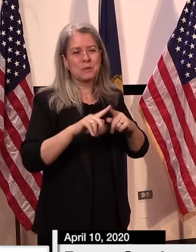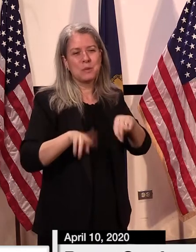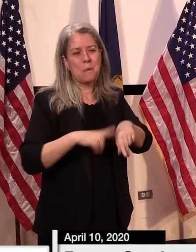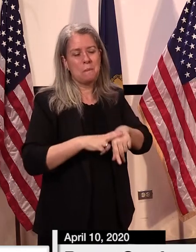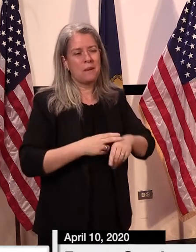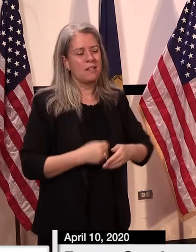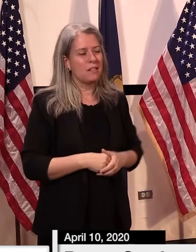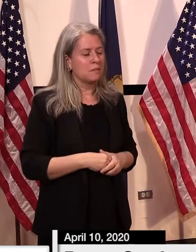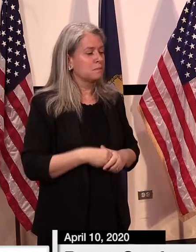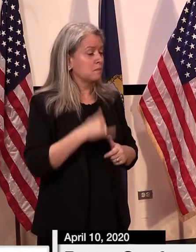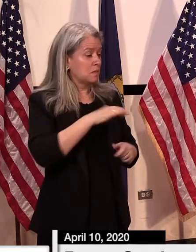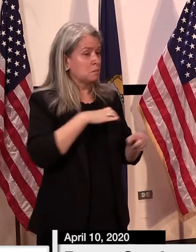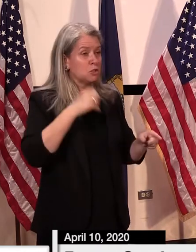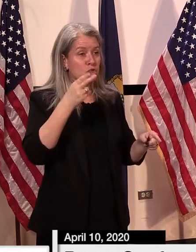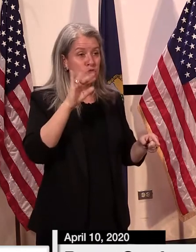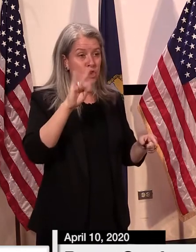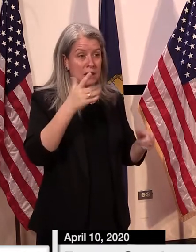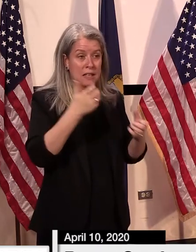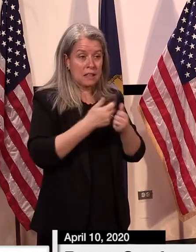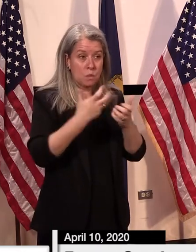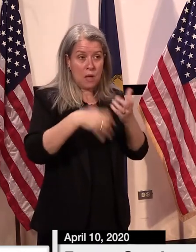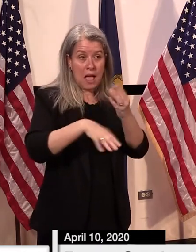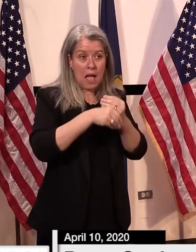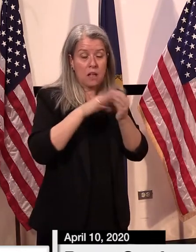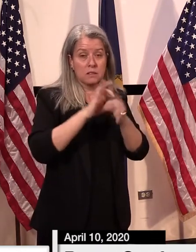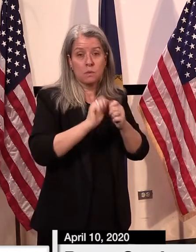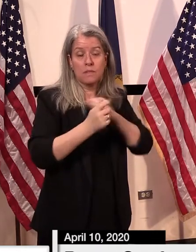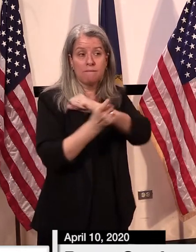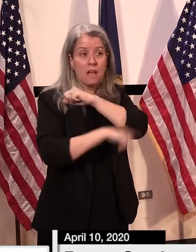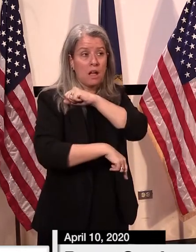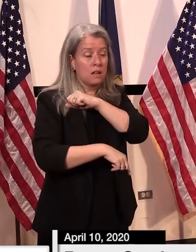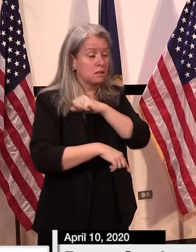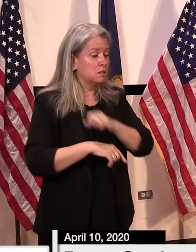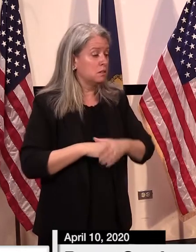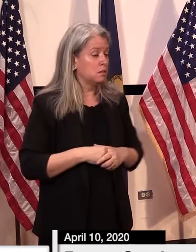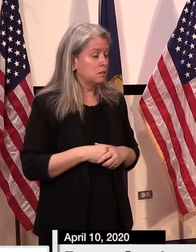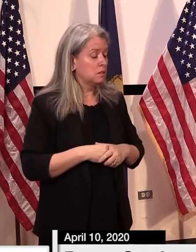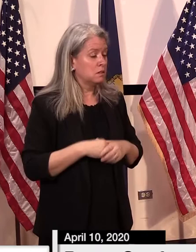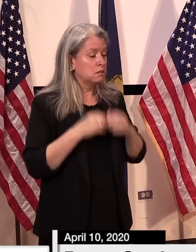Mike, Commissioner Sherling, anything to offer in terms of the fines?